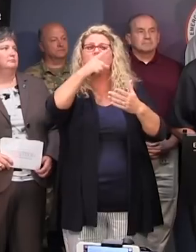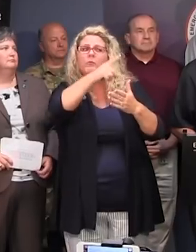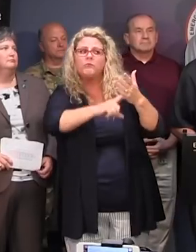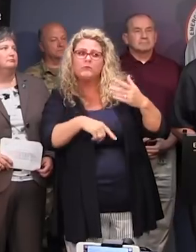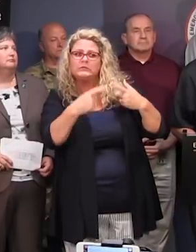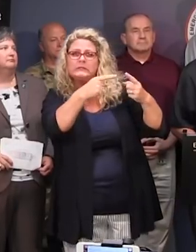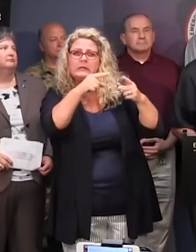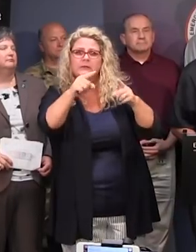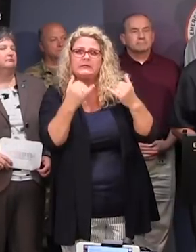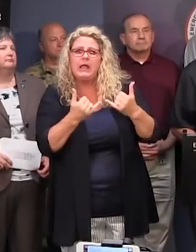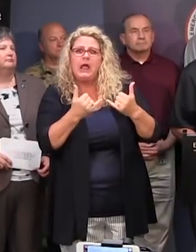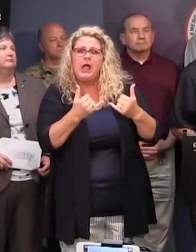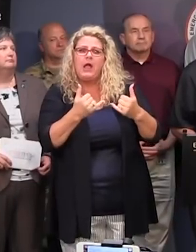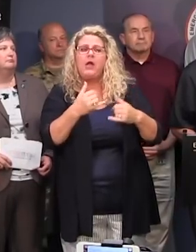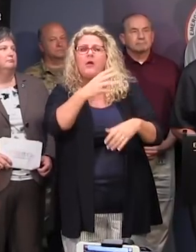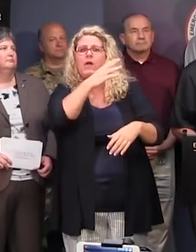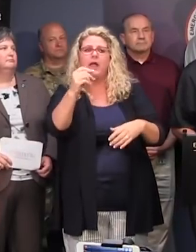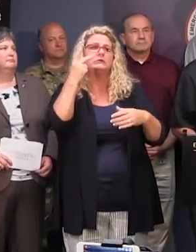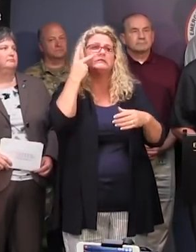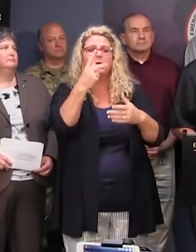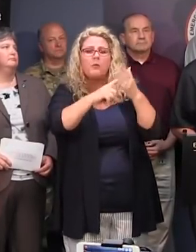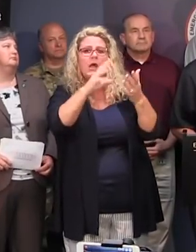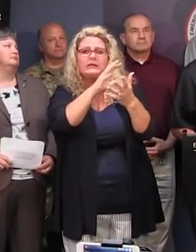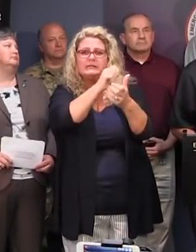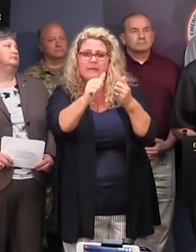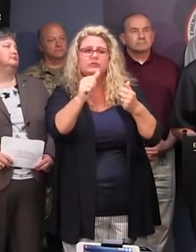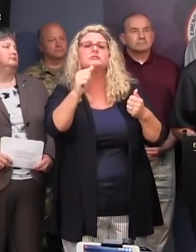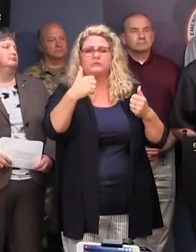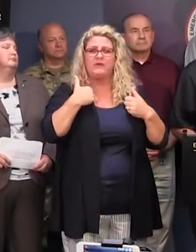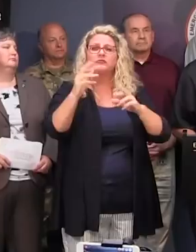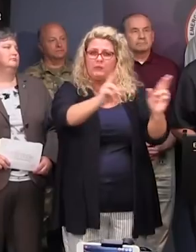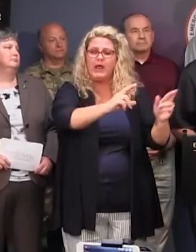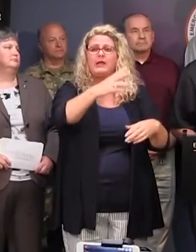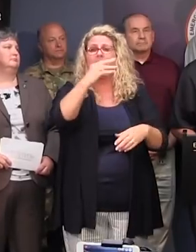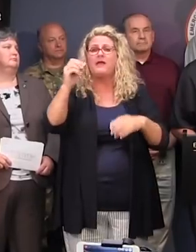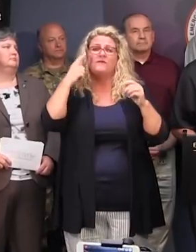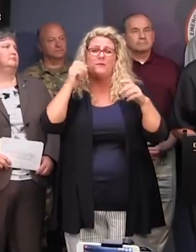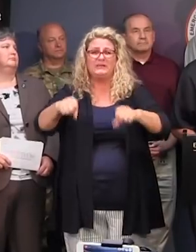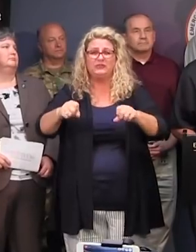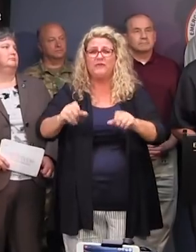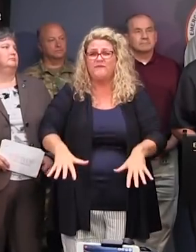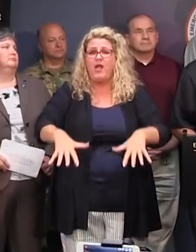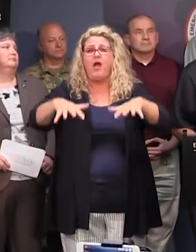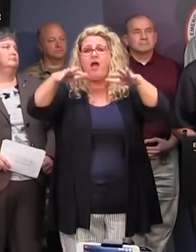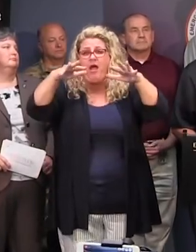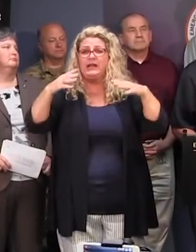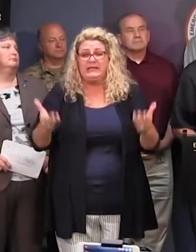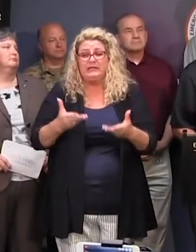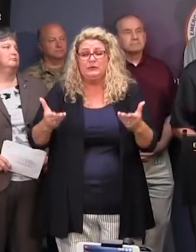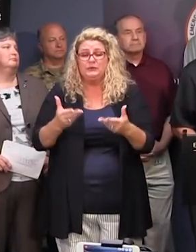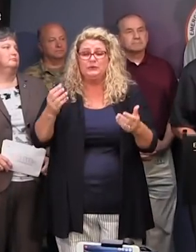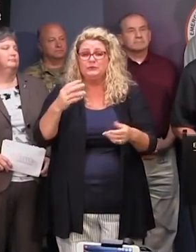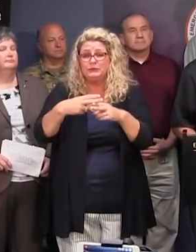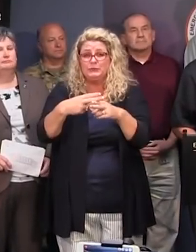and then eventually re-entry and initial damage assessment. We're also planning for potential flood fighting operations here in the near term as